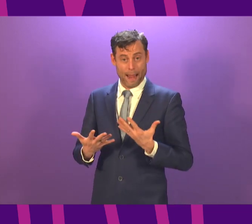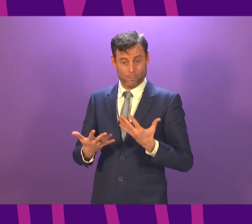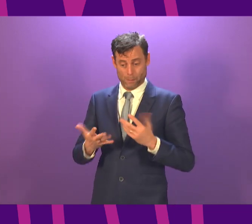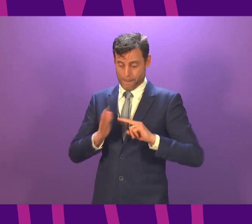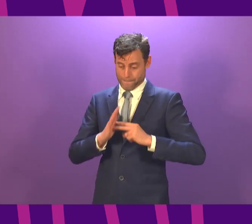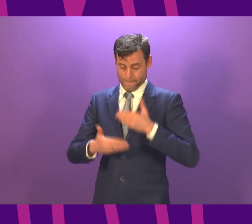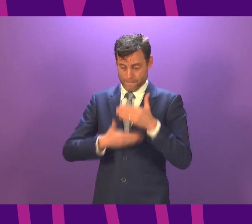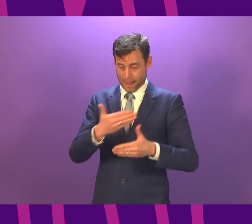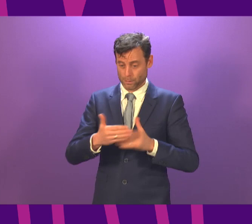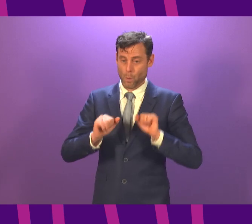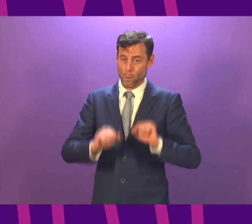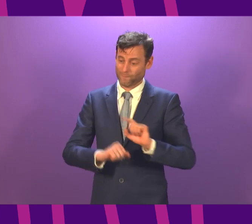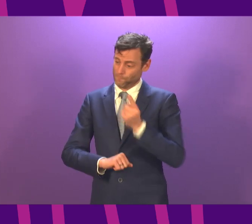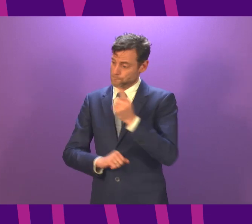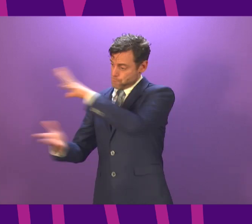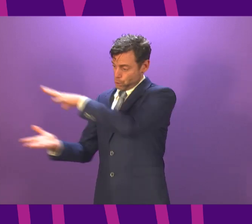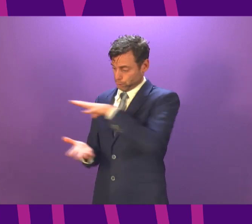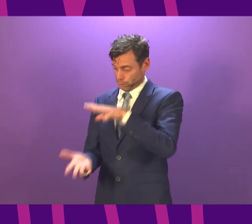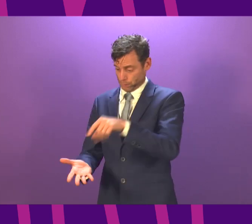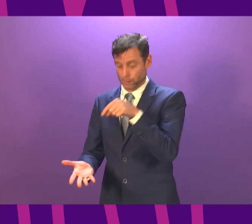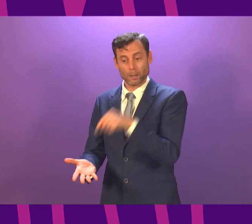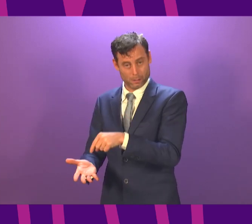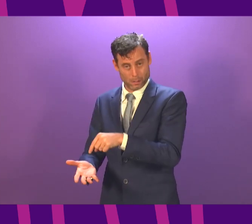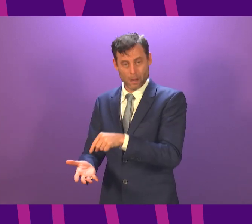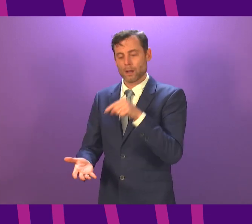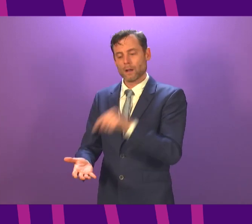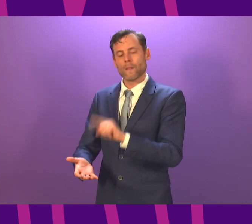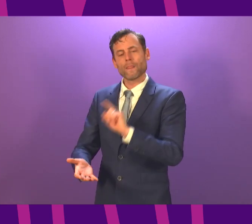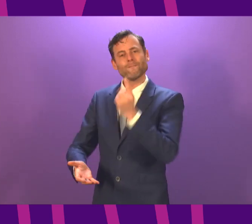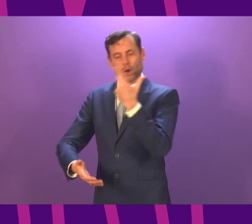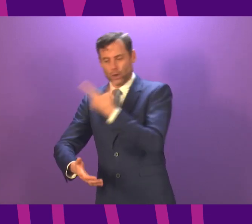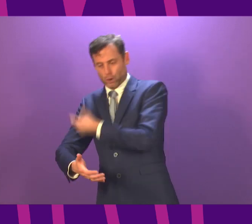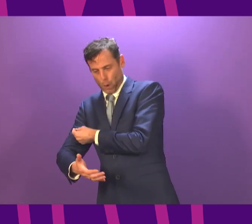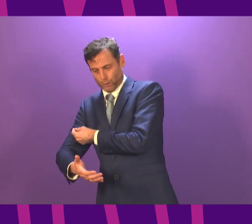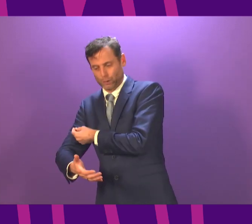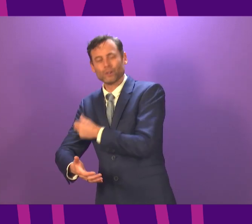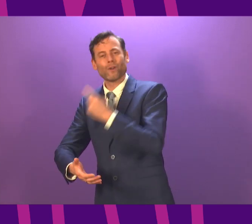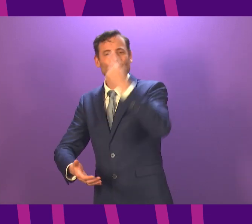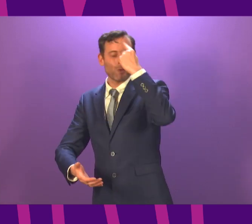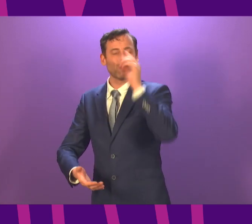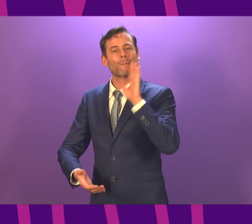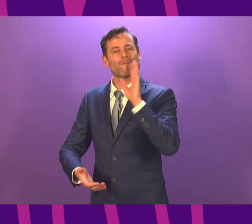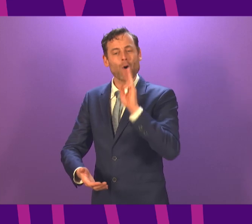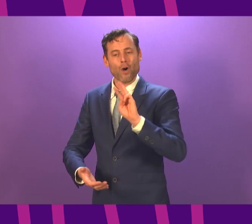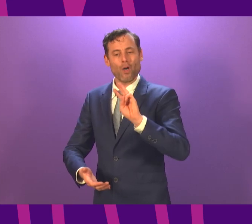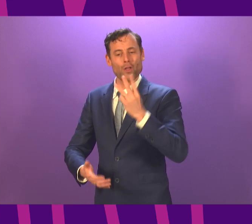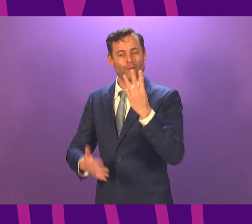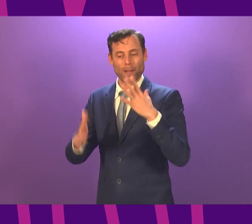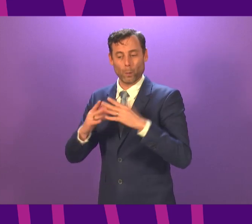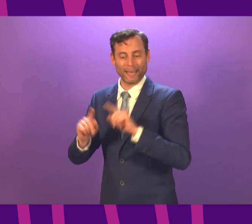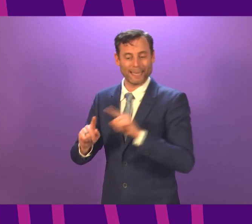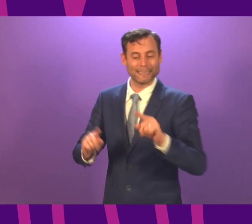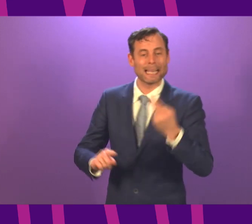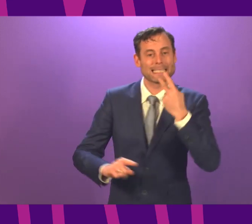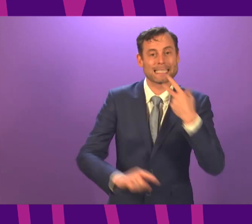advice on doses being administered up to 12 weeks apart rather than three, is that by early May, everyone over 50 and